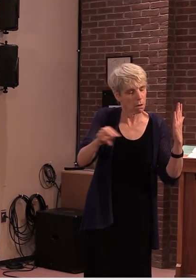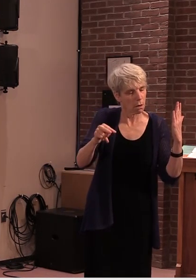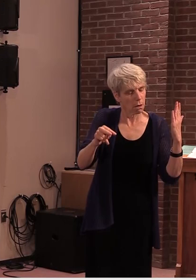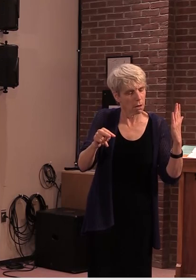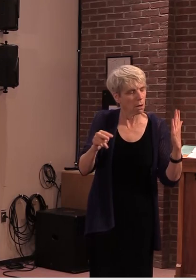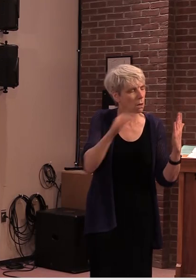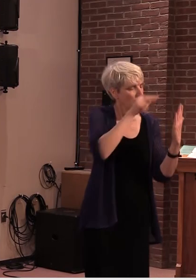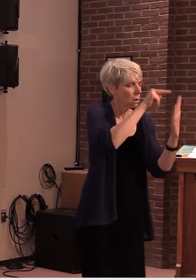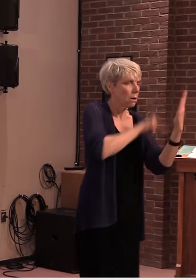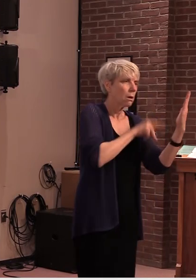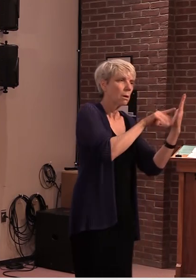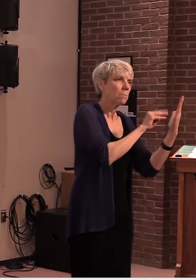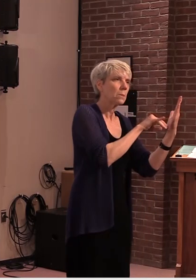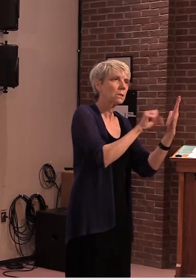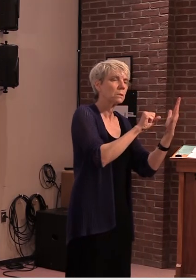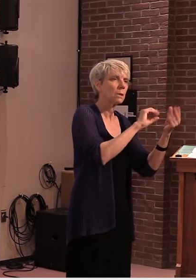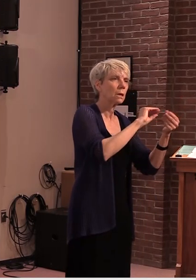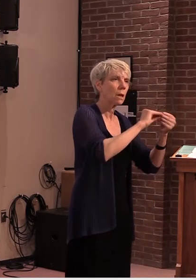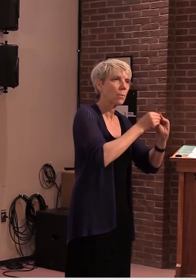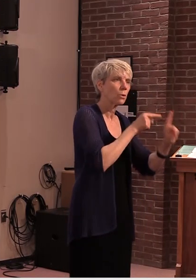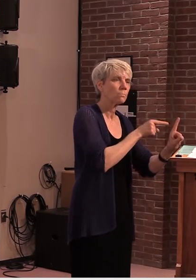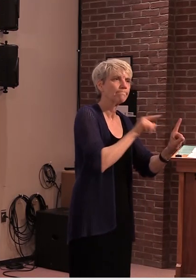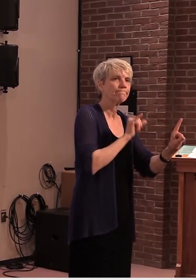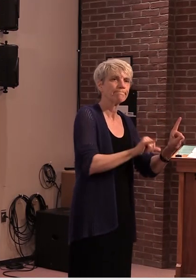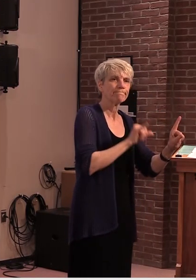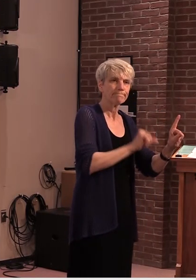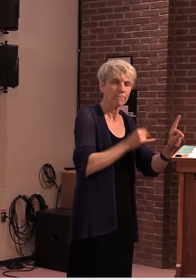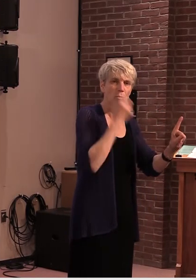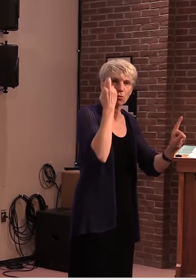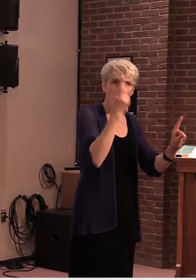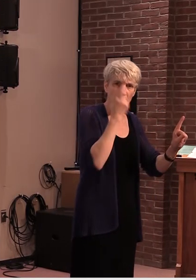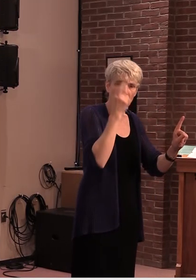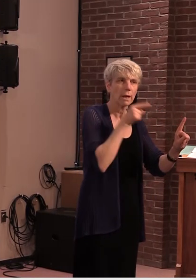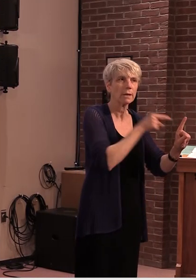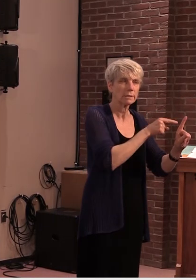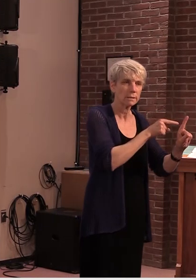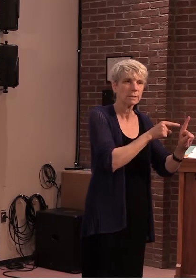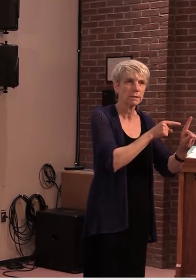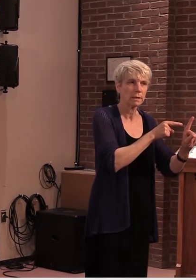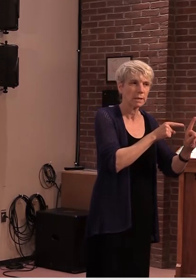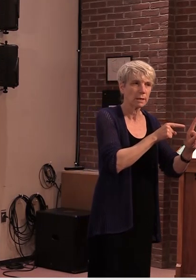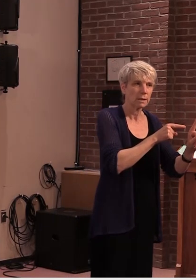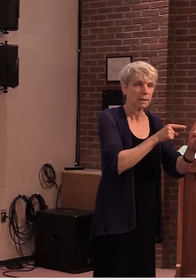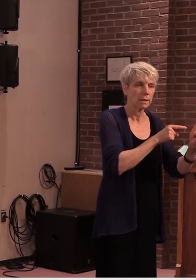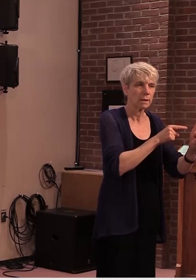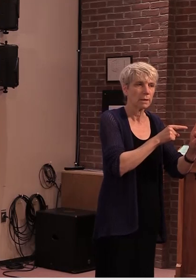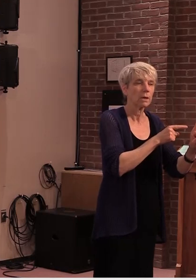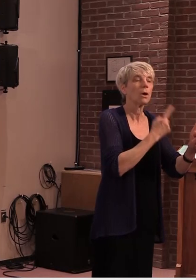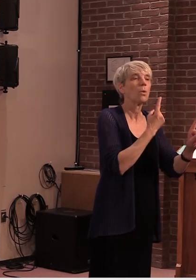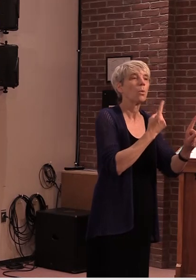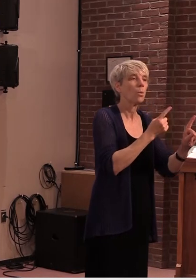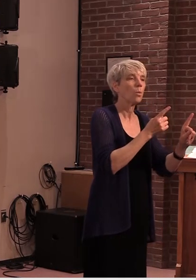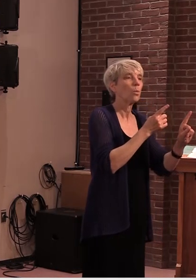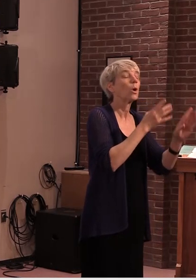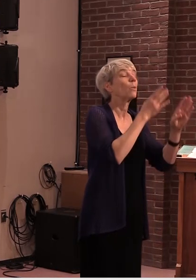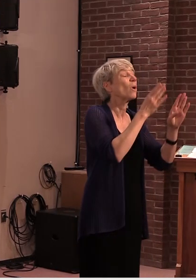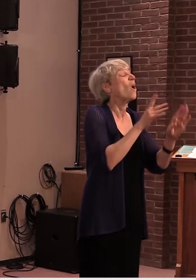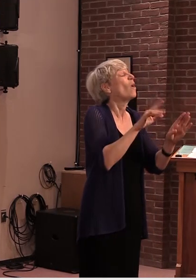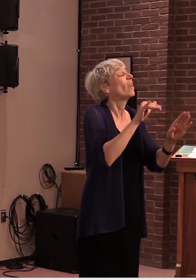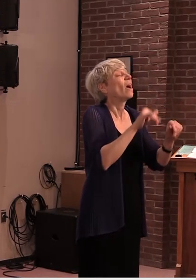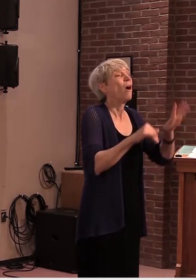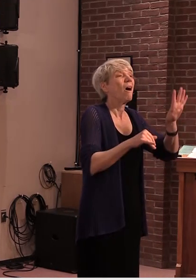that we determined there was individuals with there was an individual list of this positive that was in fact negative